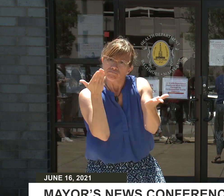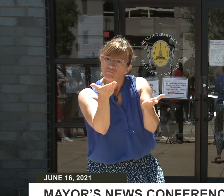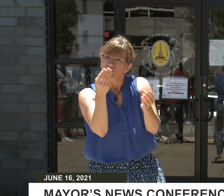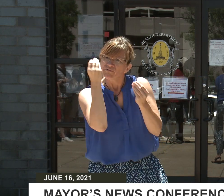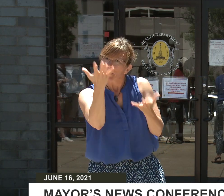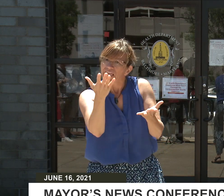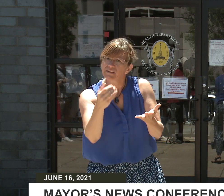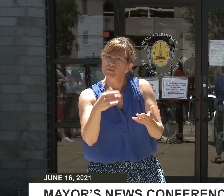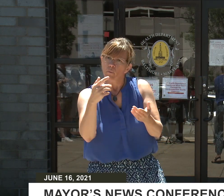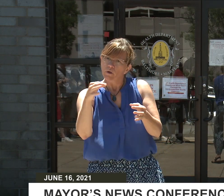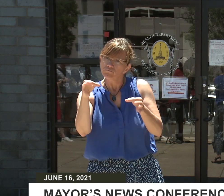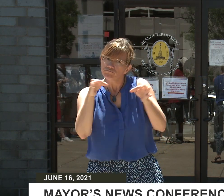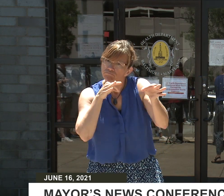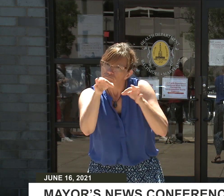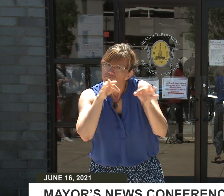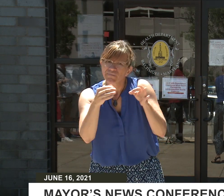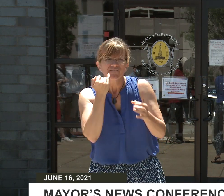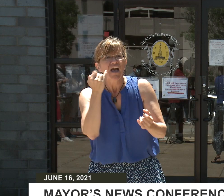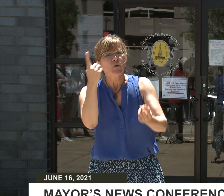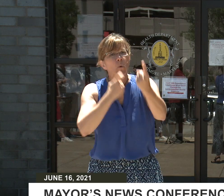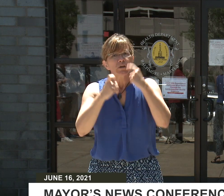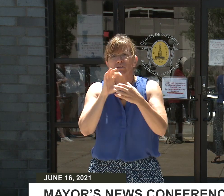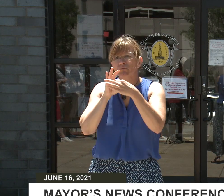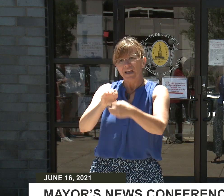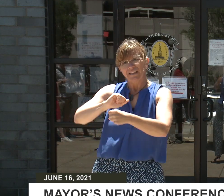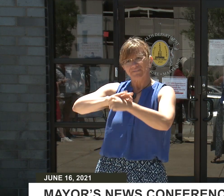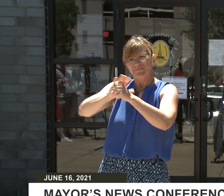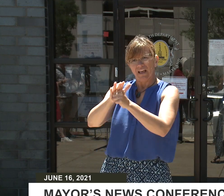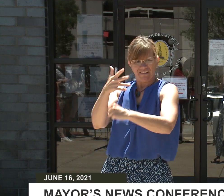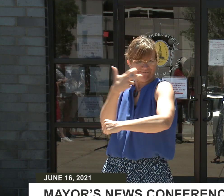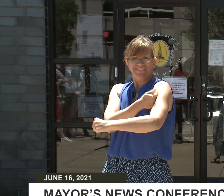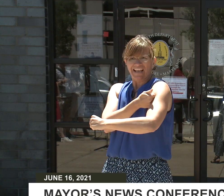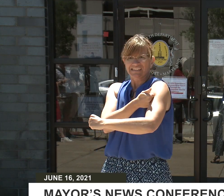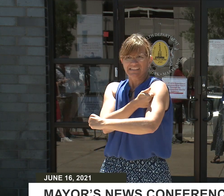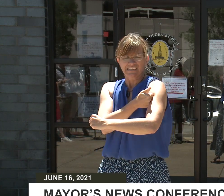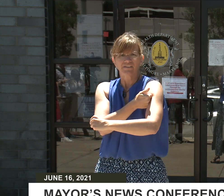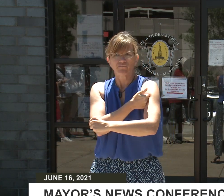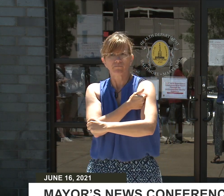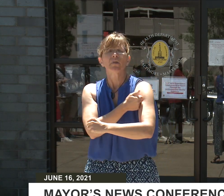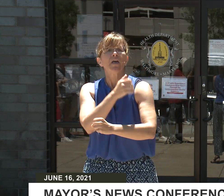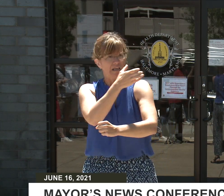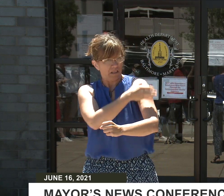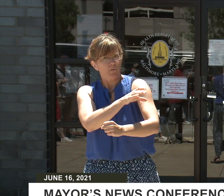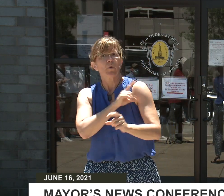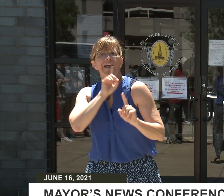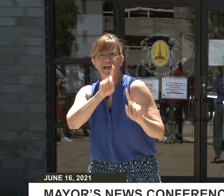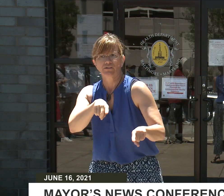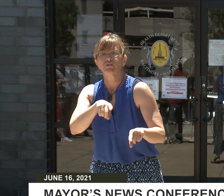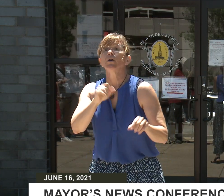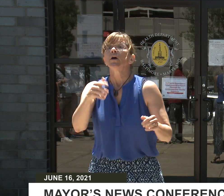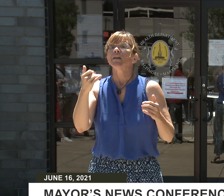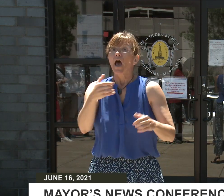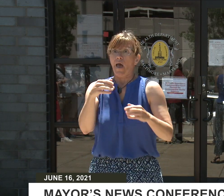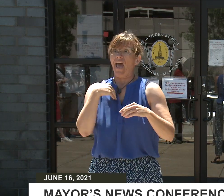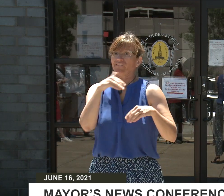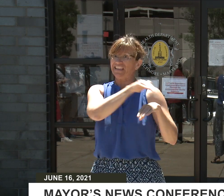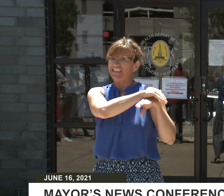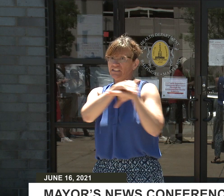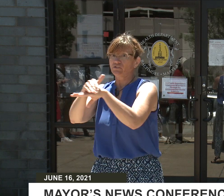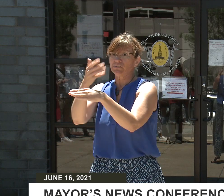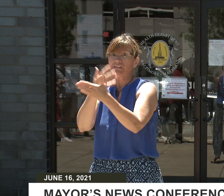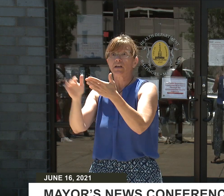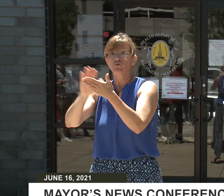vaccines. Vaccine clinics are being scheduled on weekends and in the evenings to ensure more equitable access for individuals